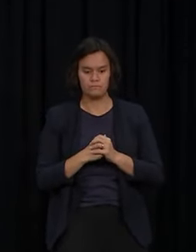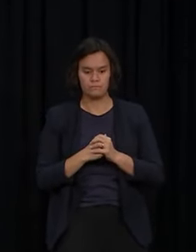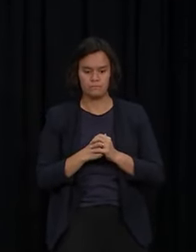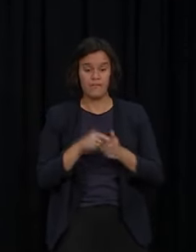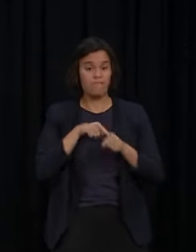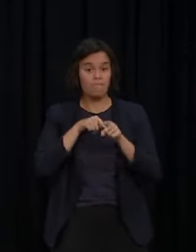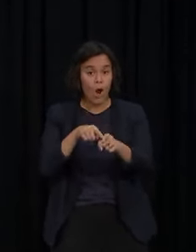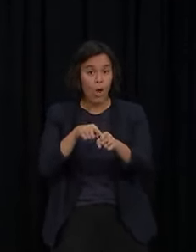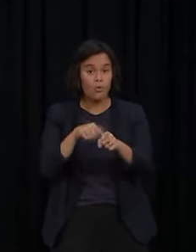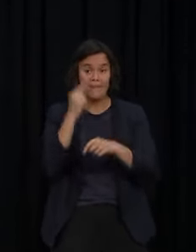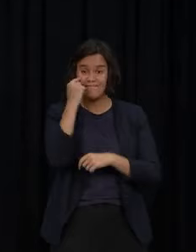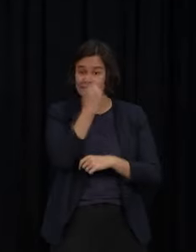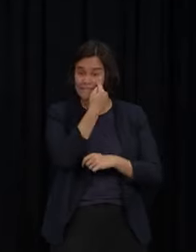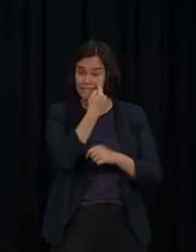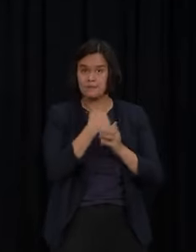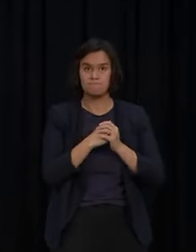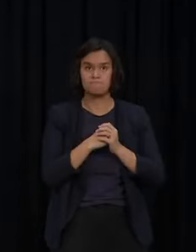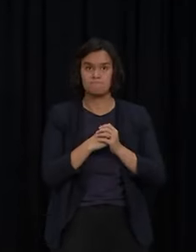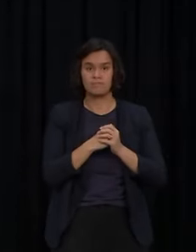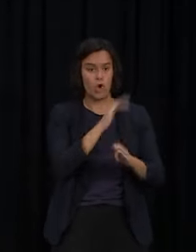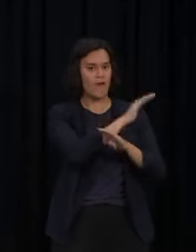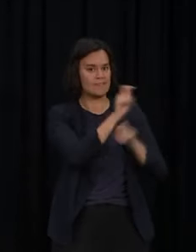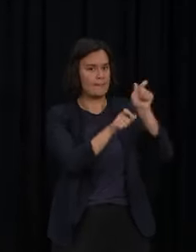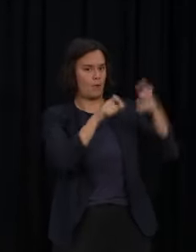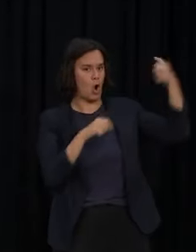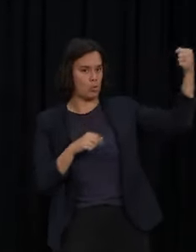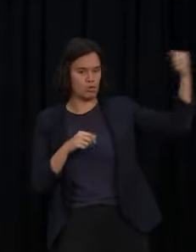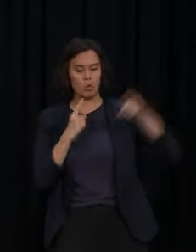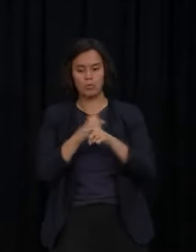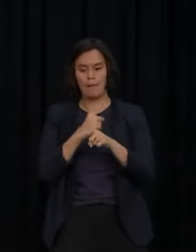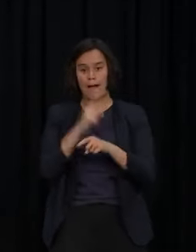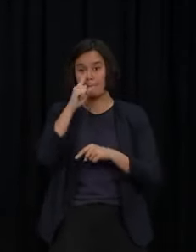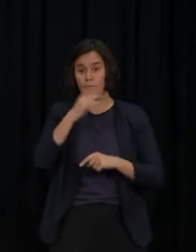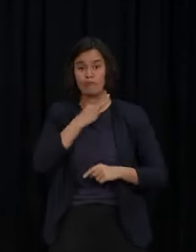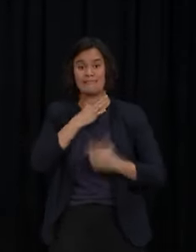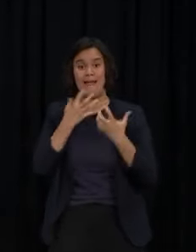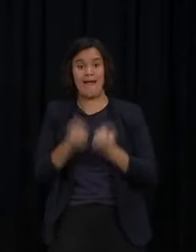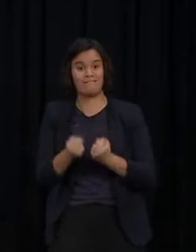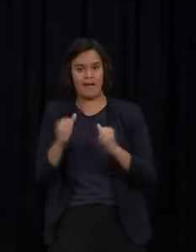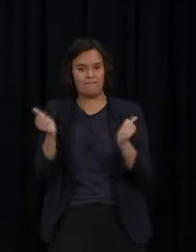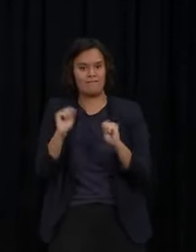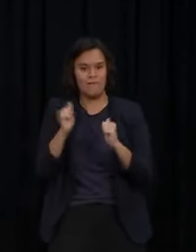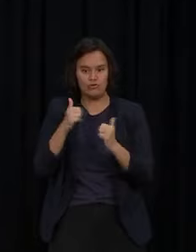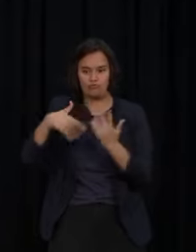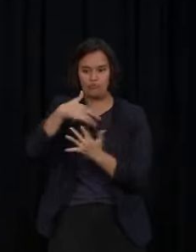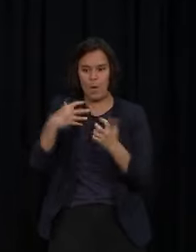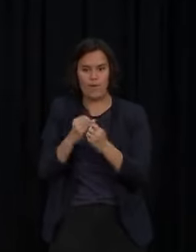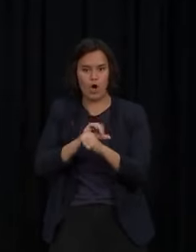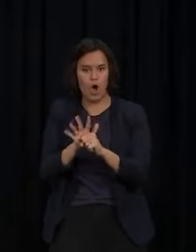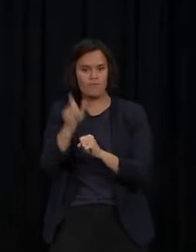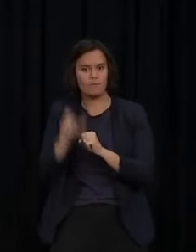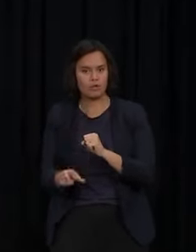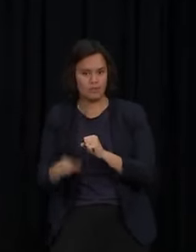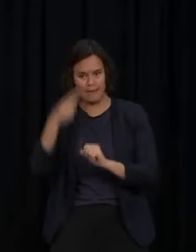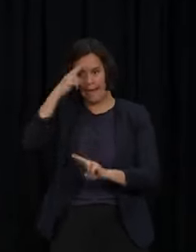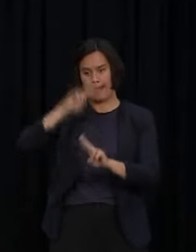we have who we define as close contact. So it's getting to be a smaller group based on what we're seeing with onward transmission.